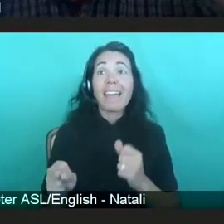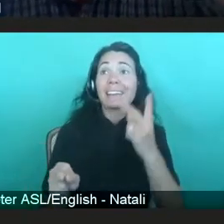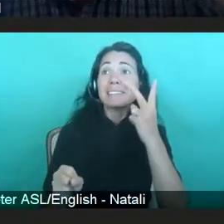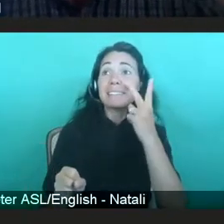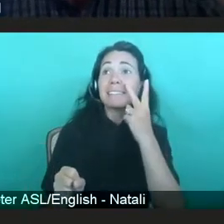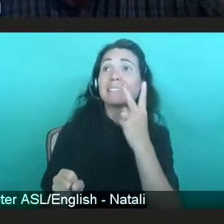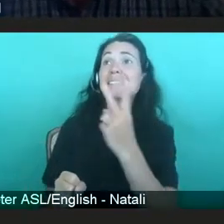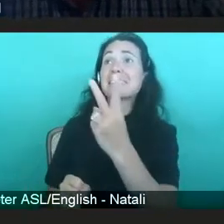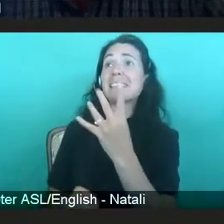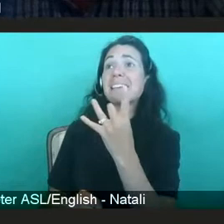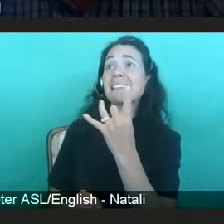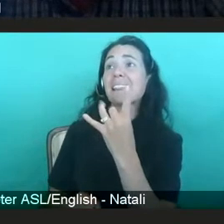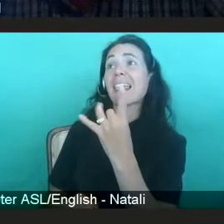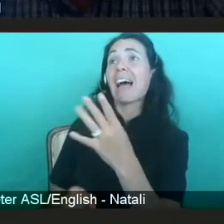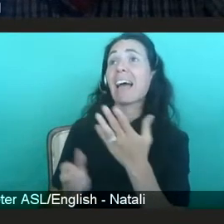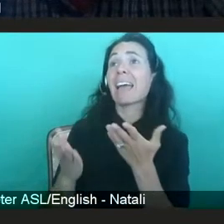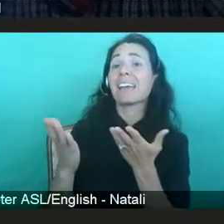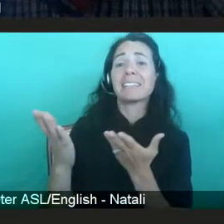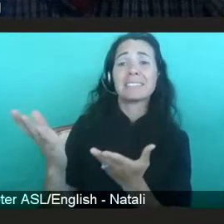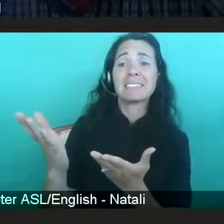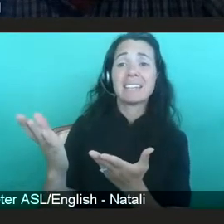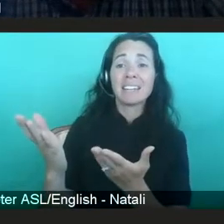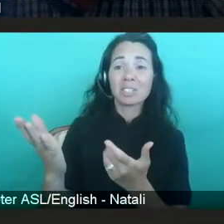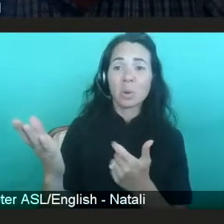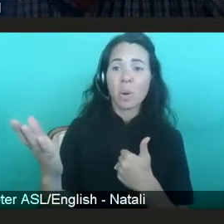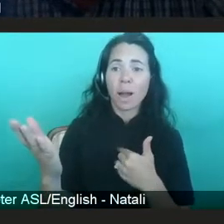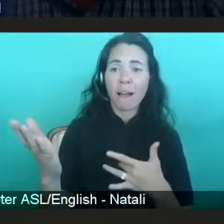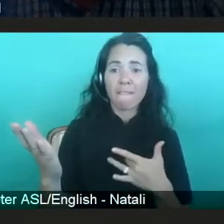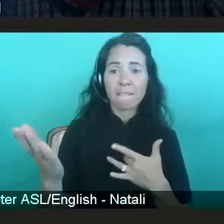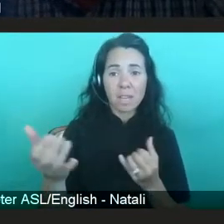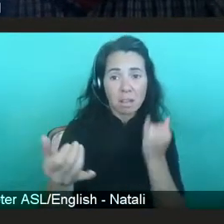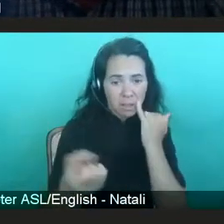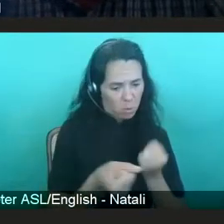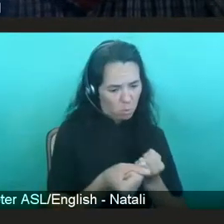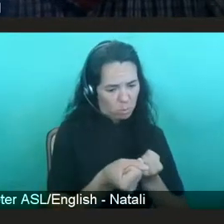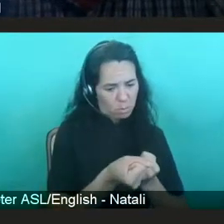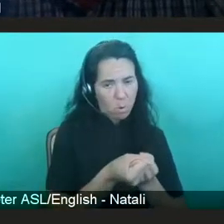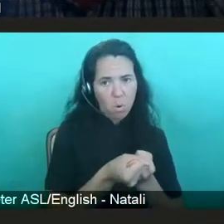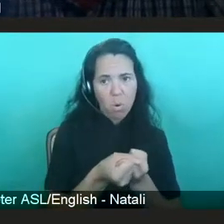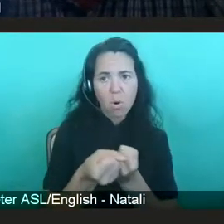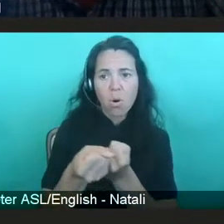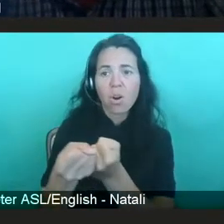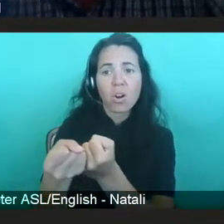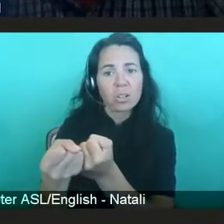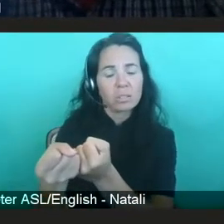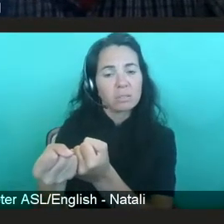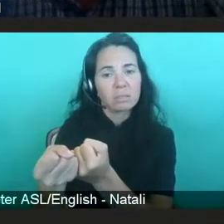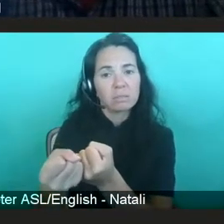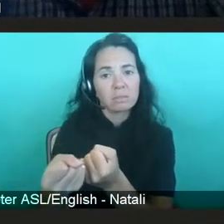the tunnel. So I think support continues to be a major,